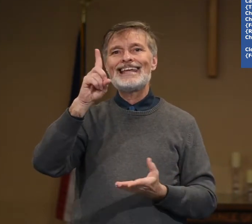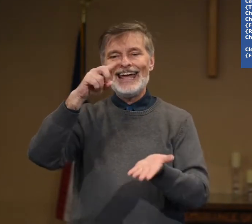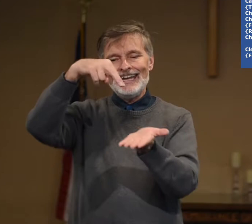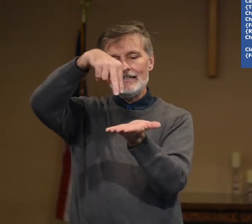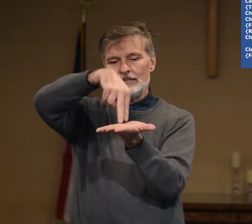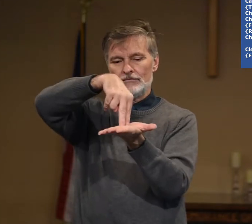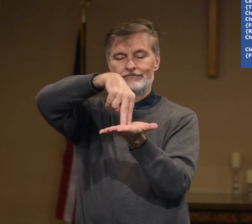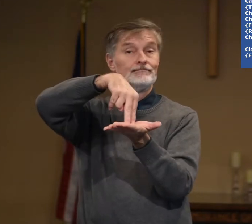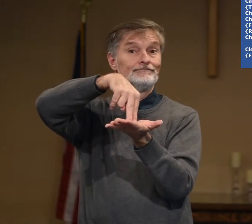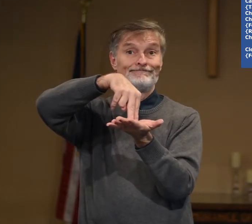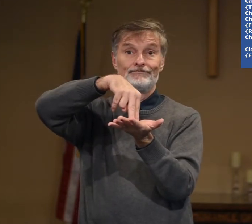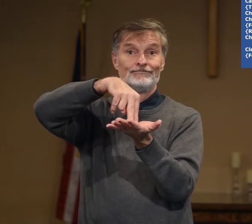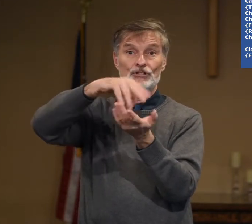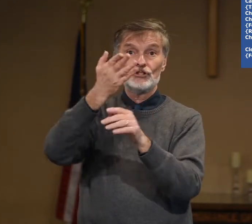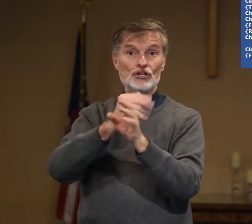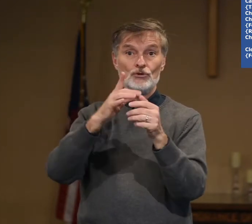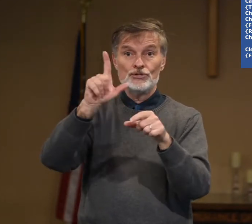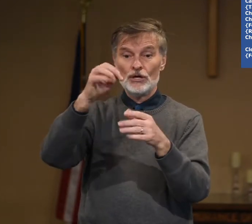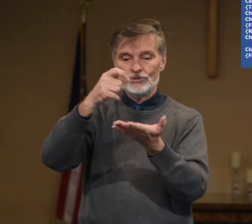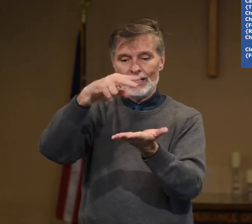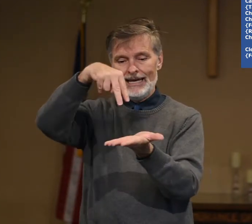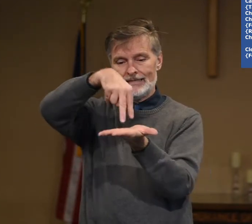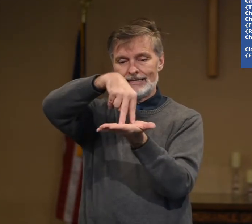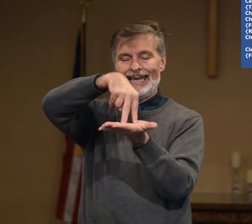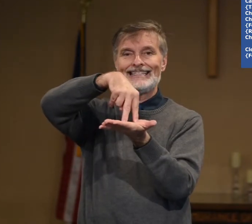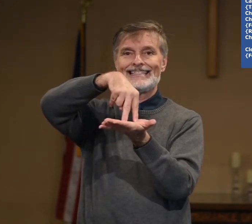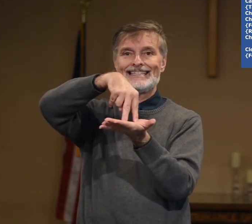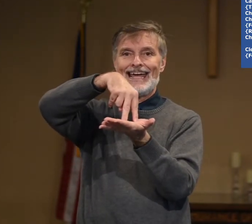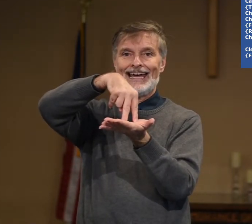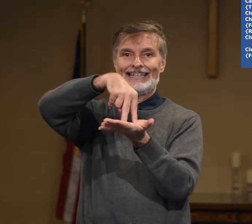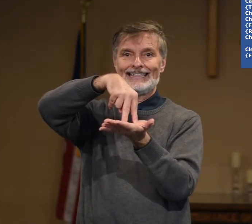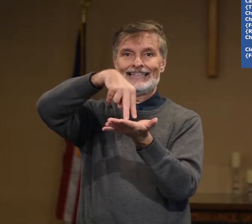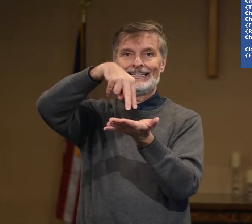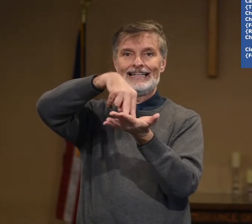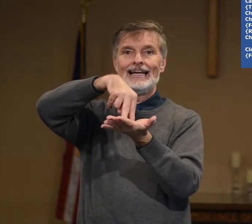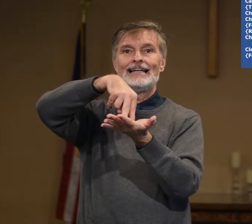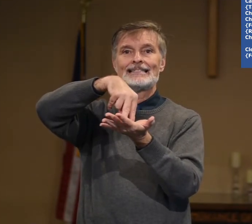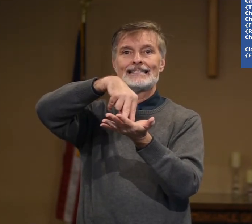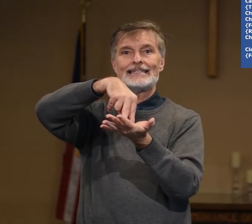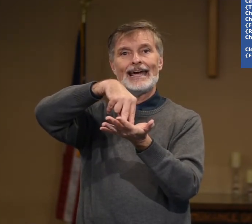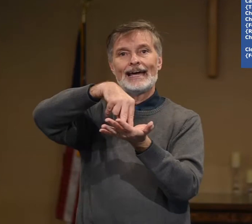Stand. You're just going to use those legs and stand. Stand.